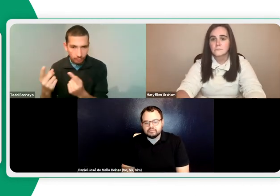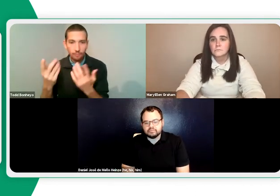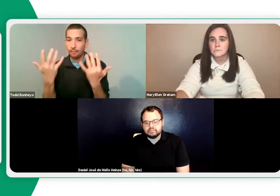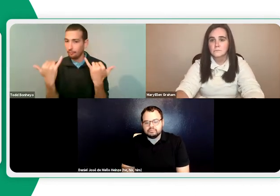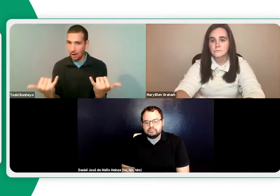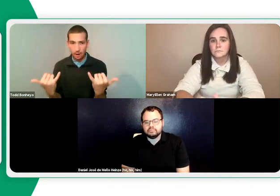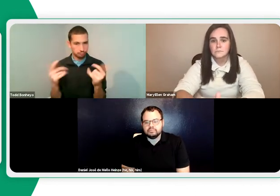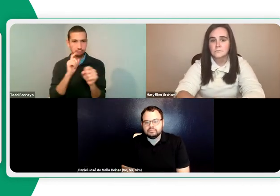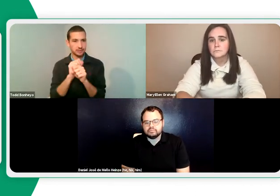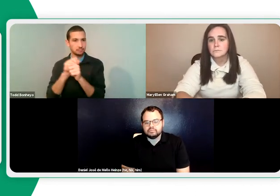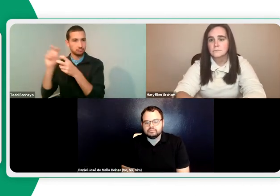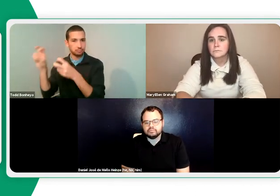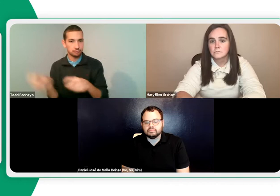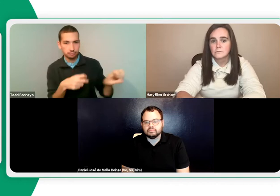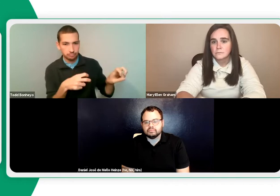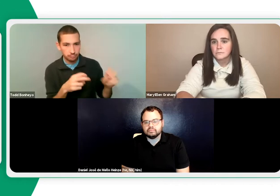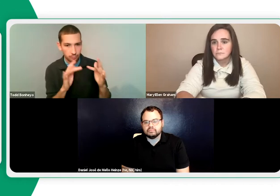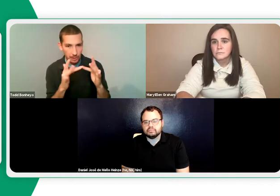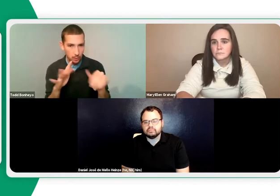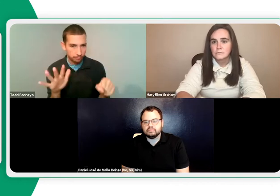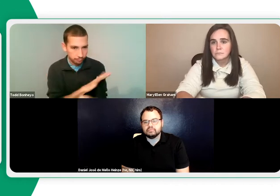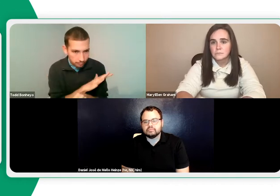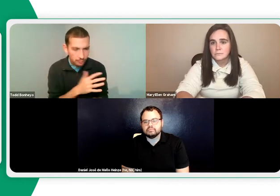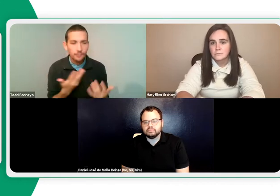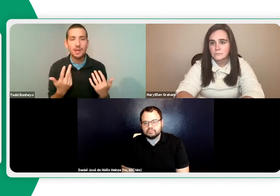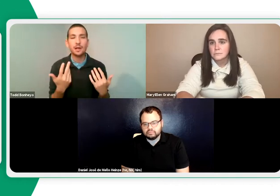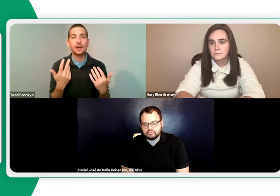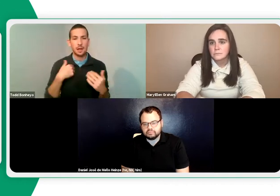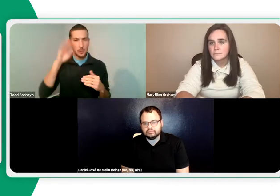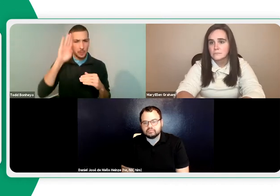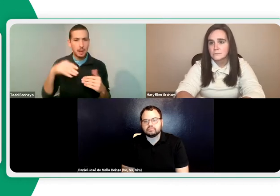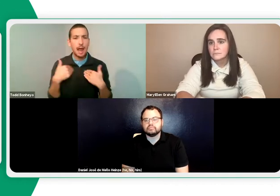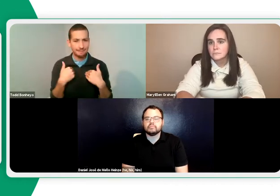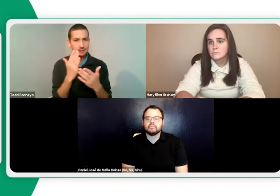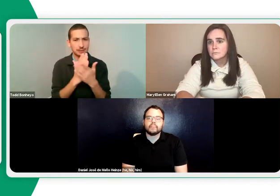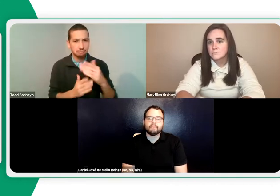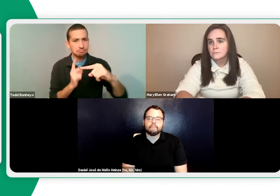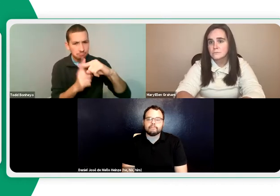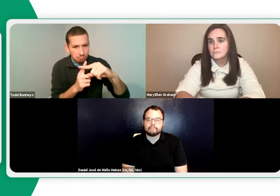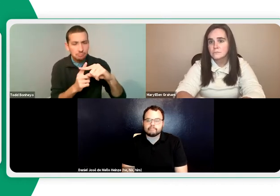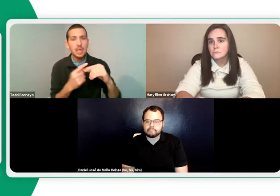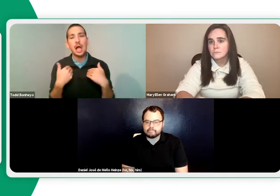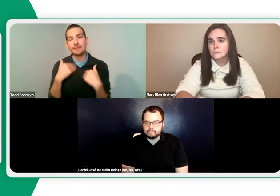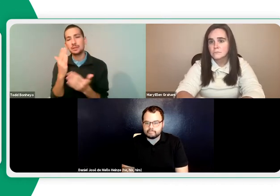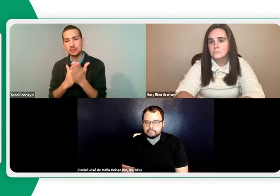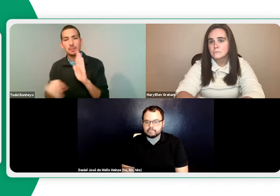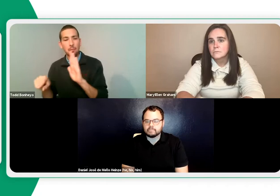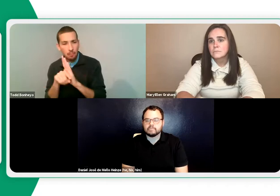last four years, personal finance. Okay. Now that things have transitioned remotely and people are online, I know that there are